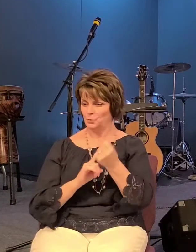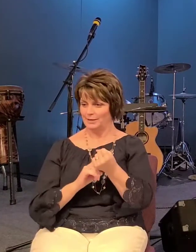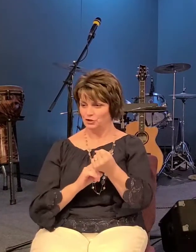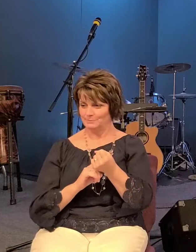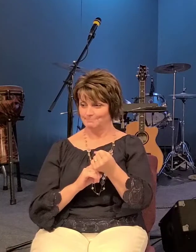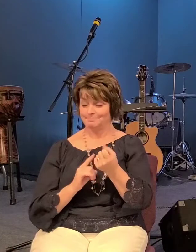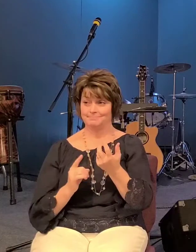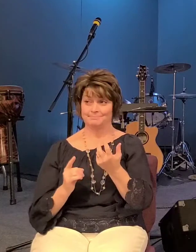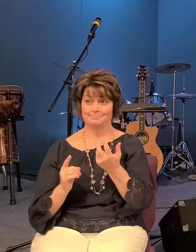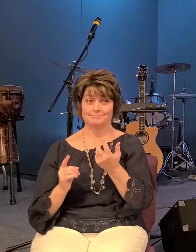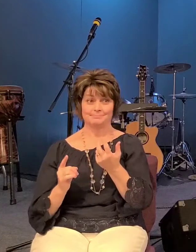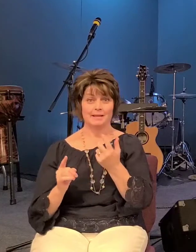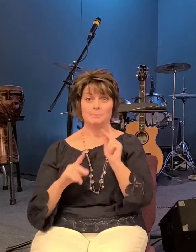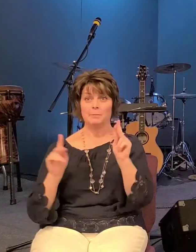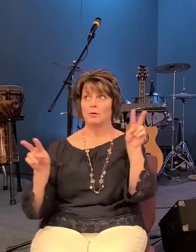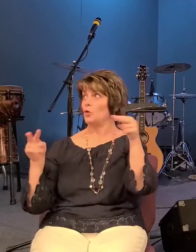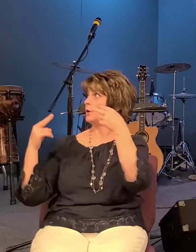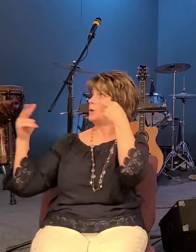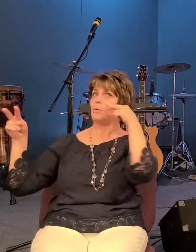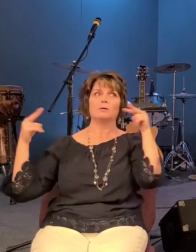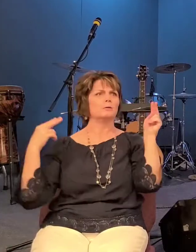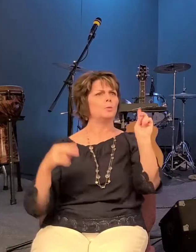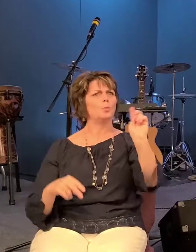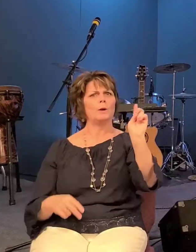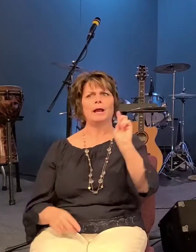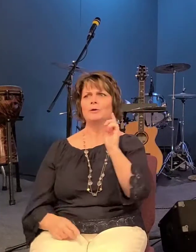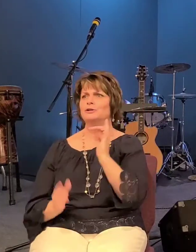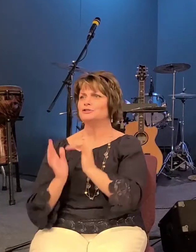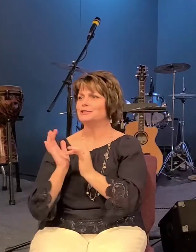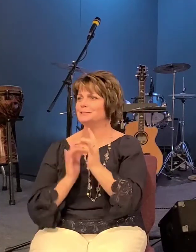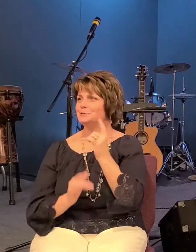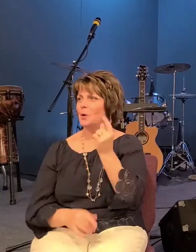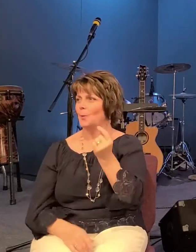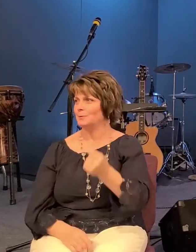and then everyone's looking around where did jesus go